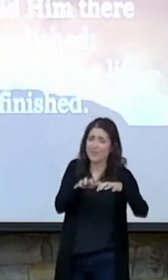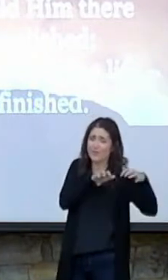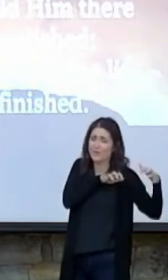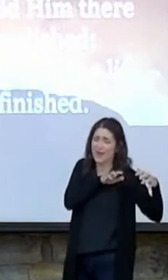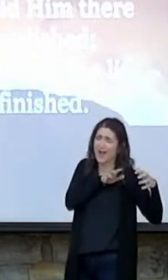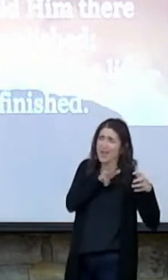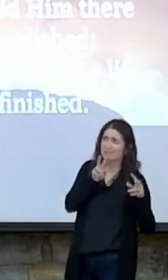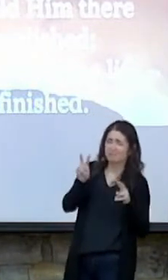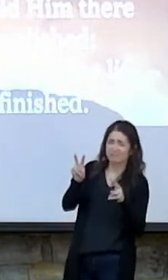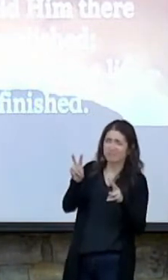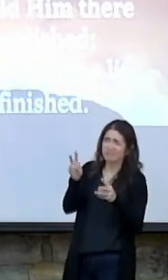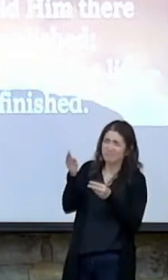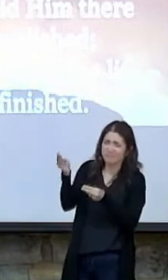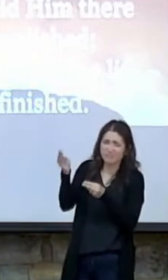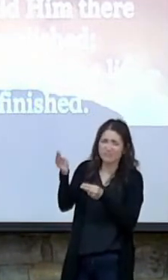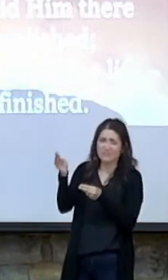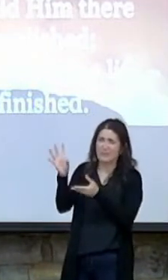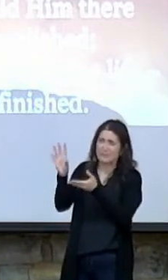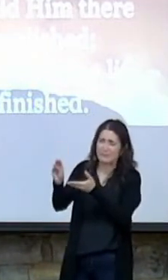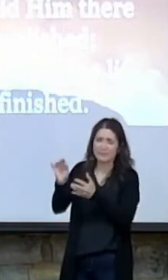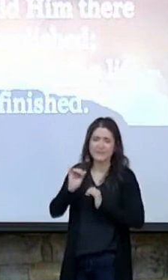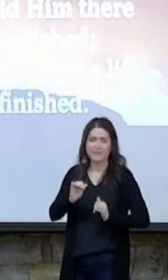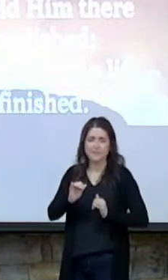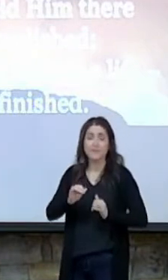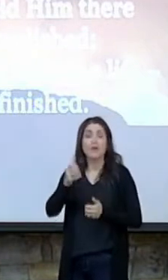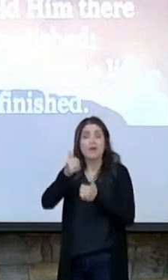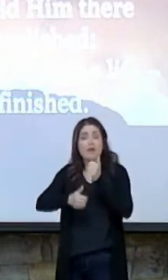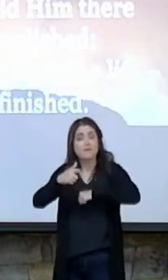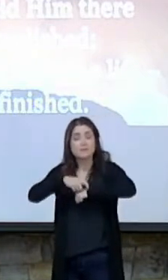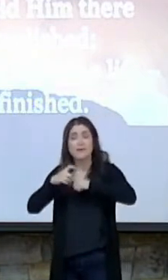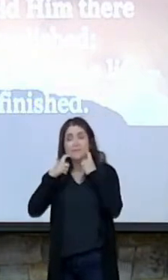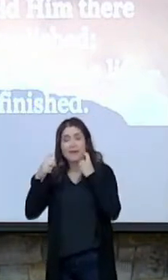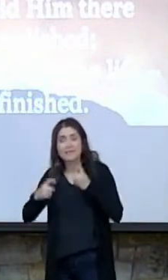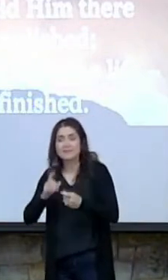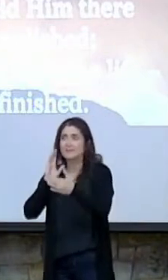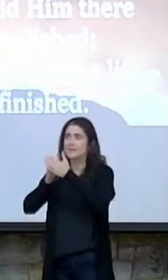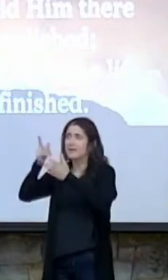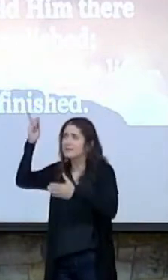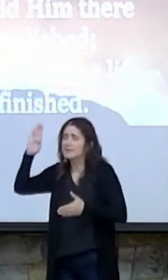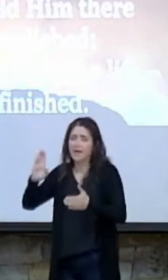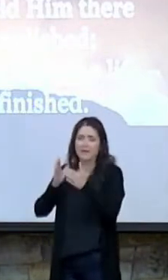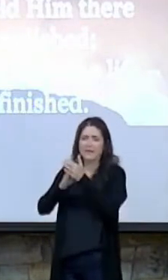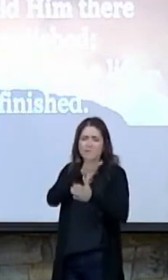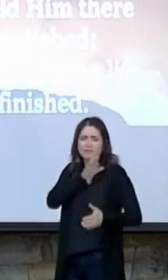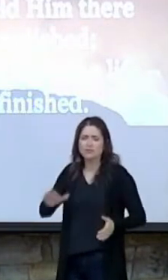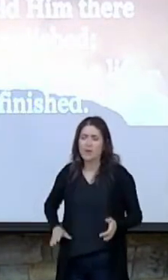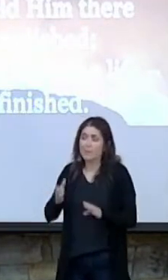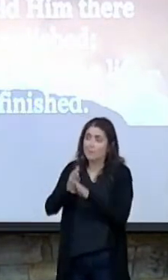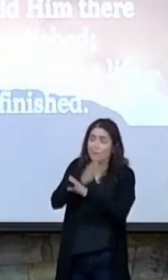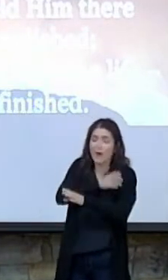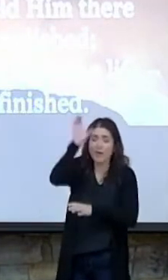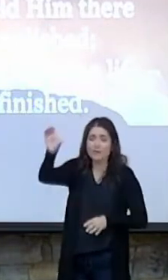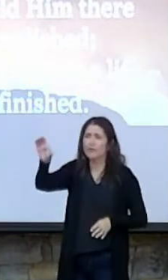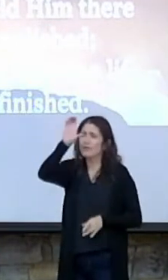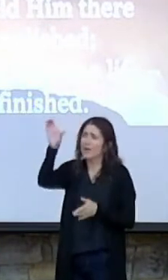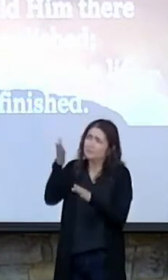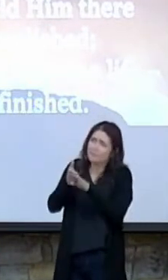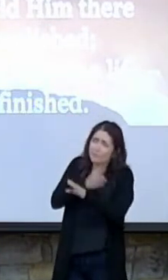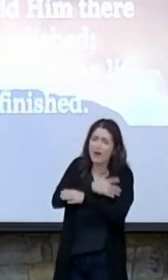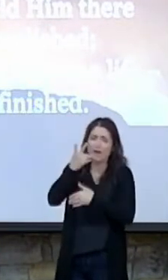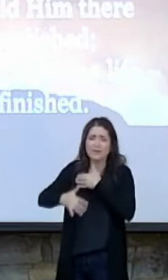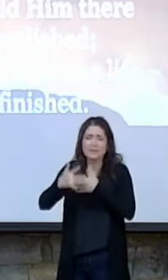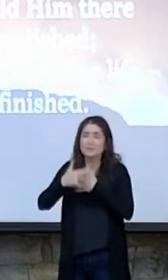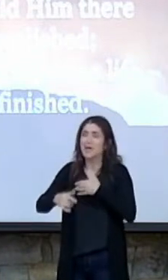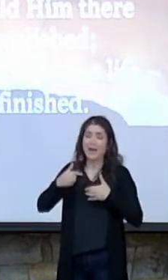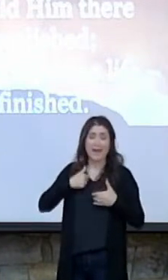And every time I sinned against Christ and against God prior to the cross and prior to his blood, in essence, I was the